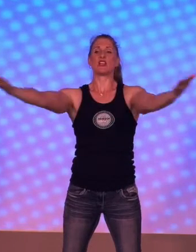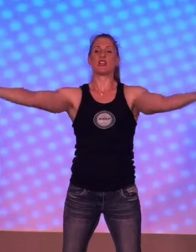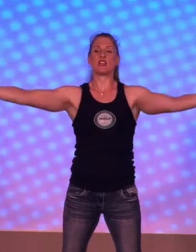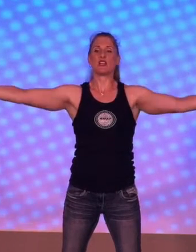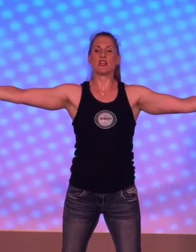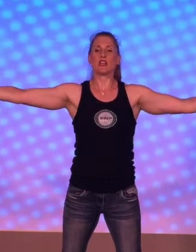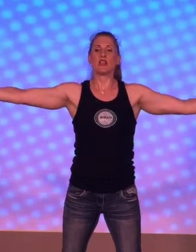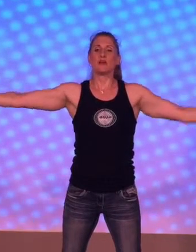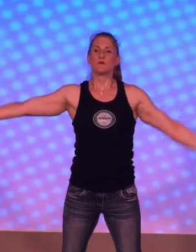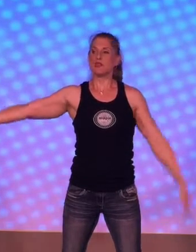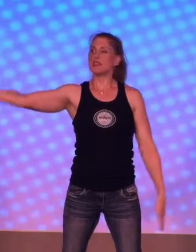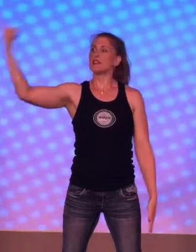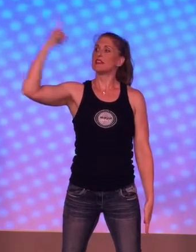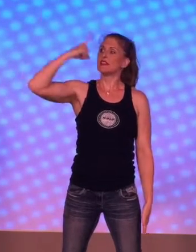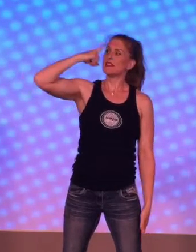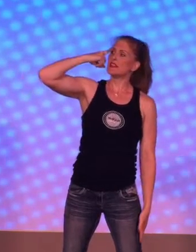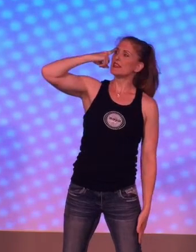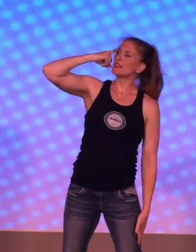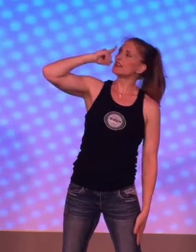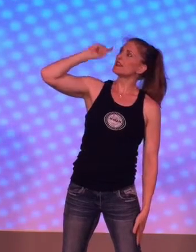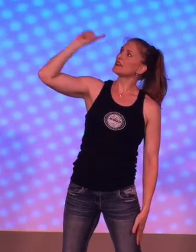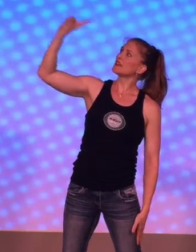believer.